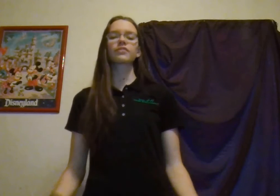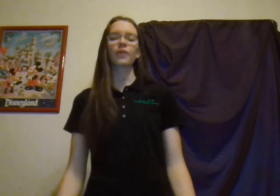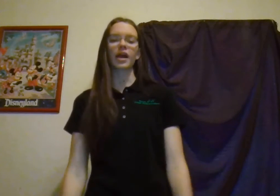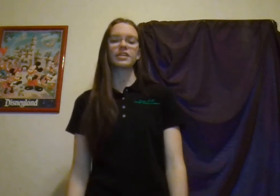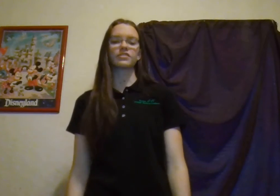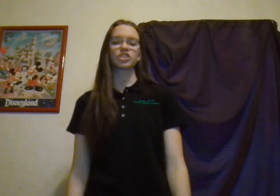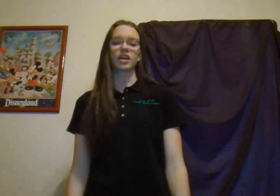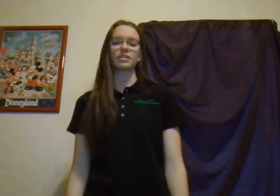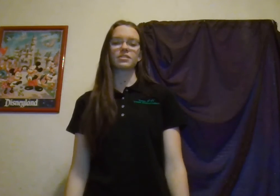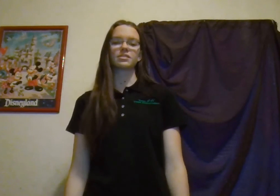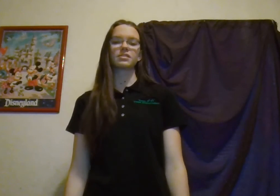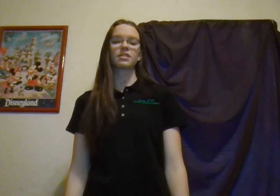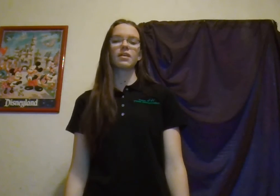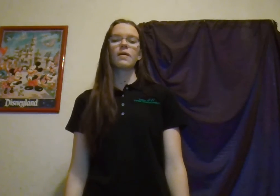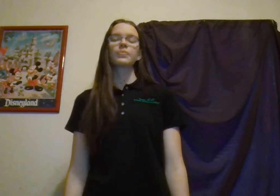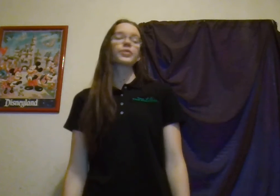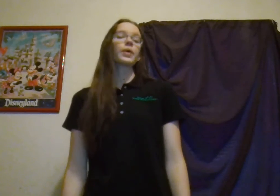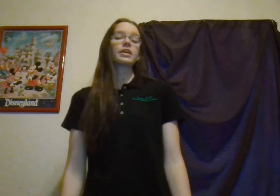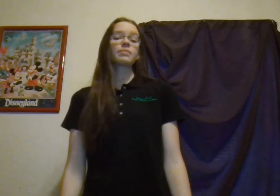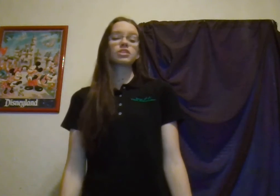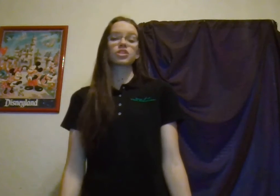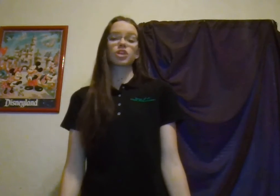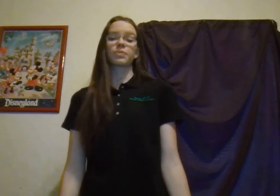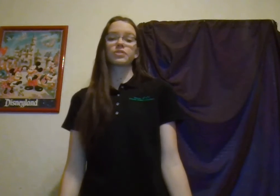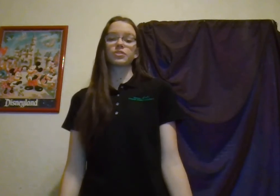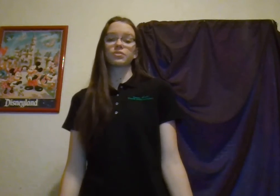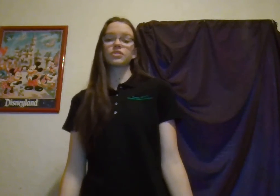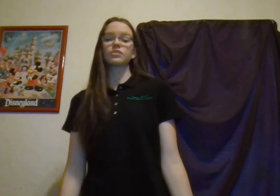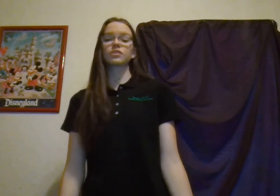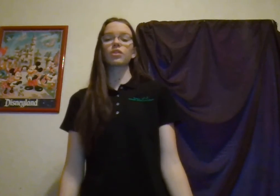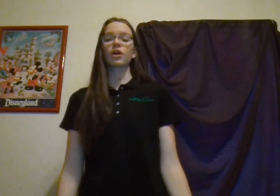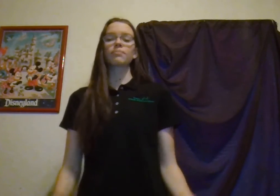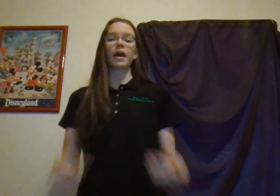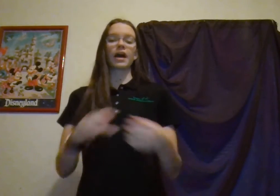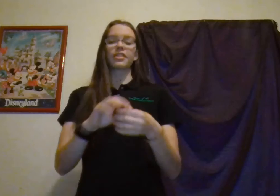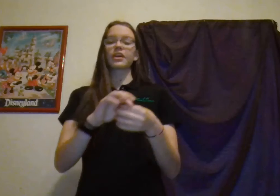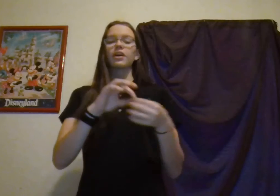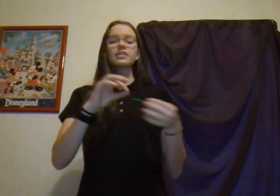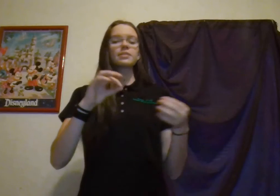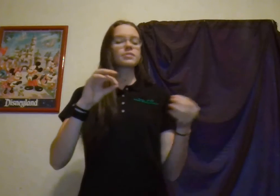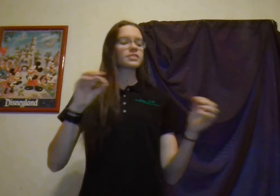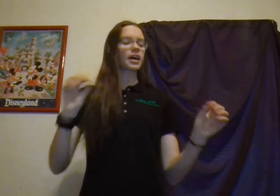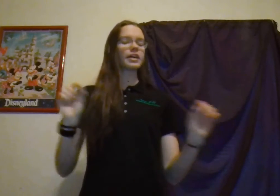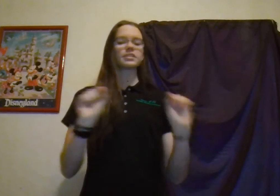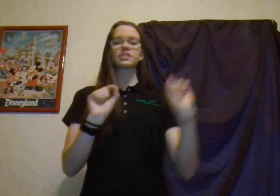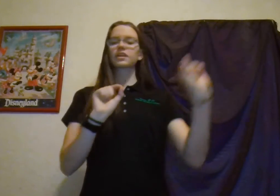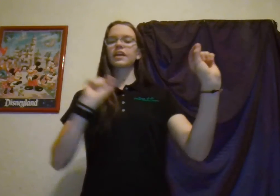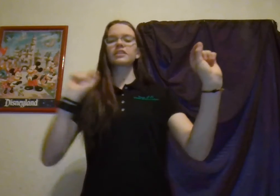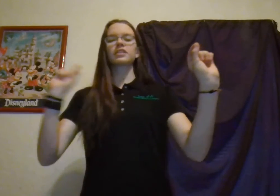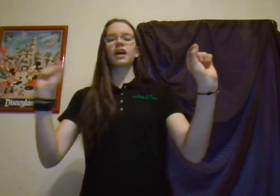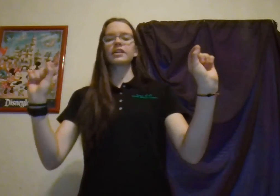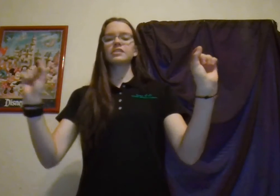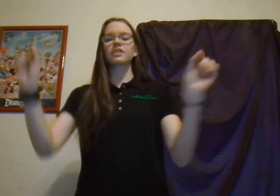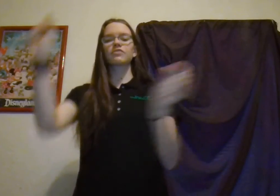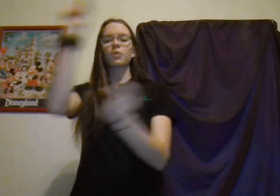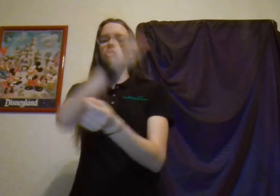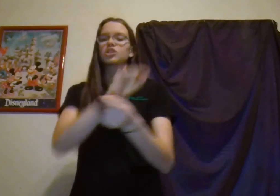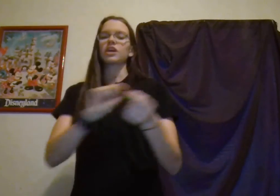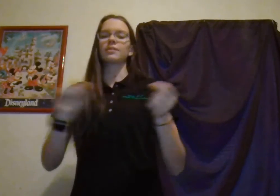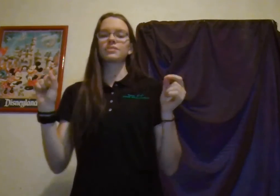variety of shades. The way images are produced uses a lot of math and concepts of science to connect lines and form shapes.